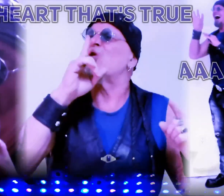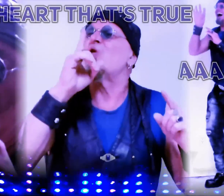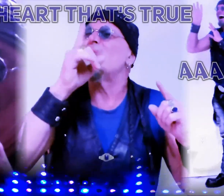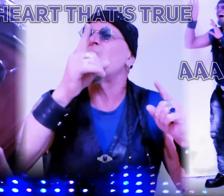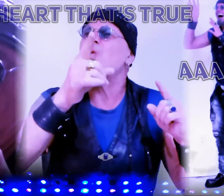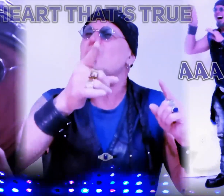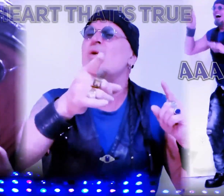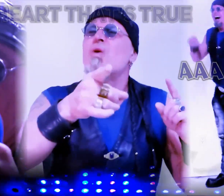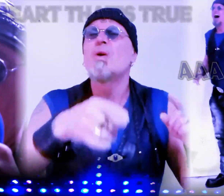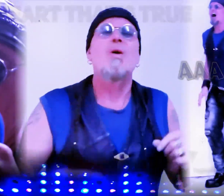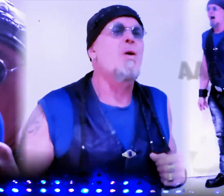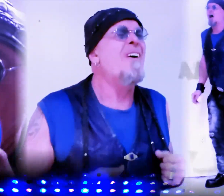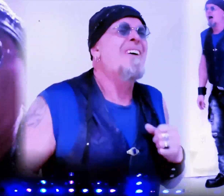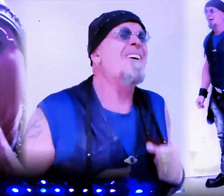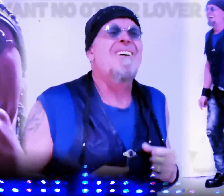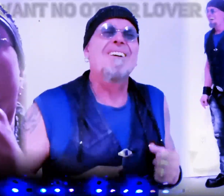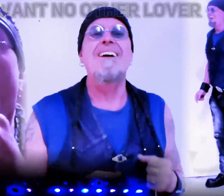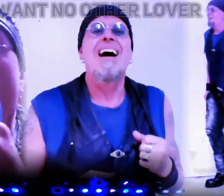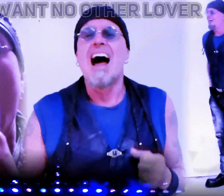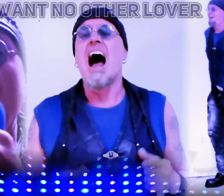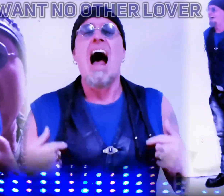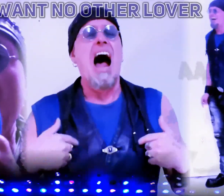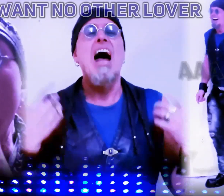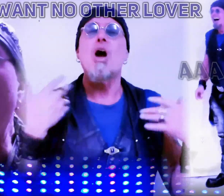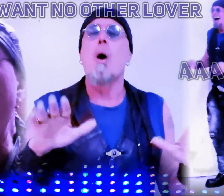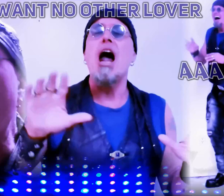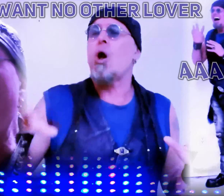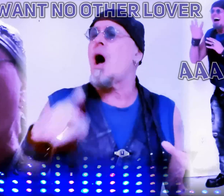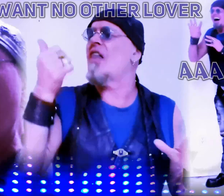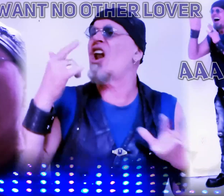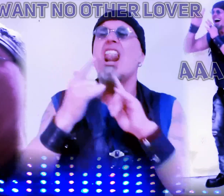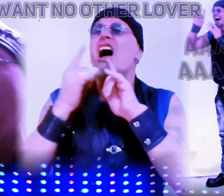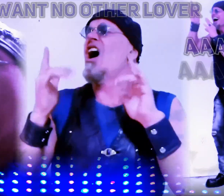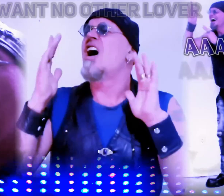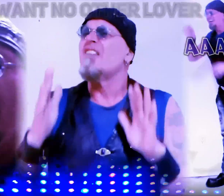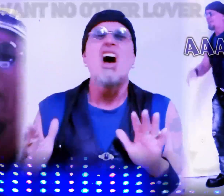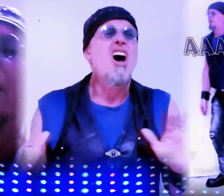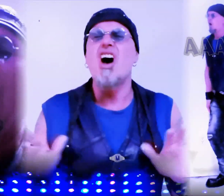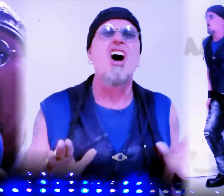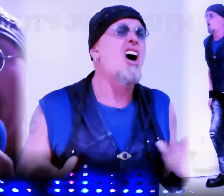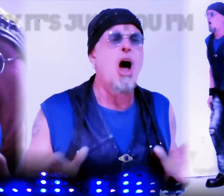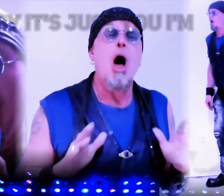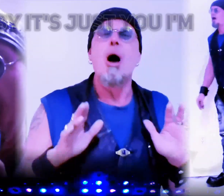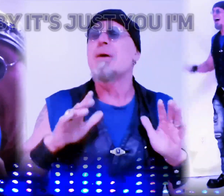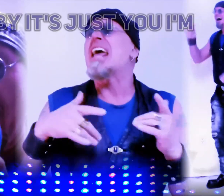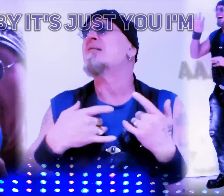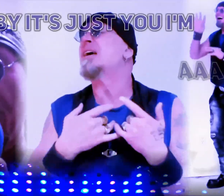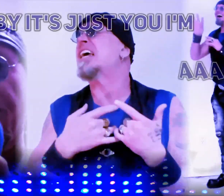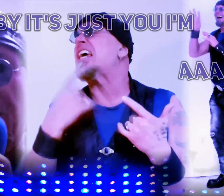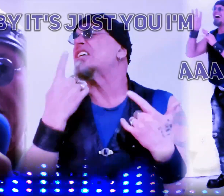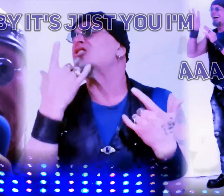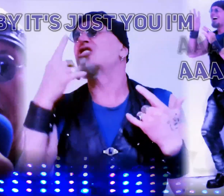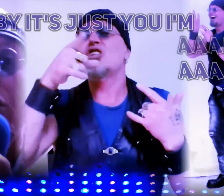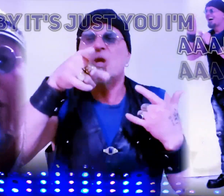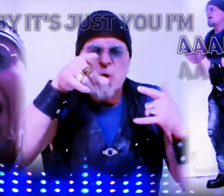true. I don't want no other lover. Oh, baby, it's too deep.